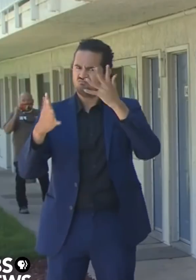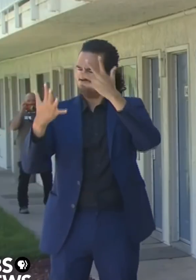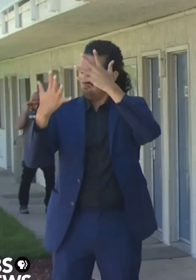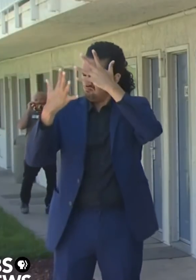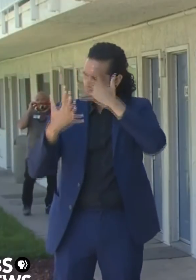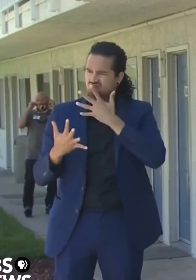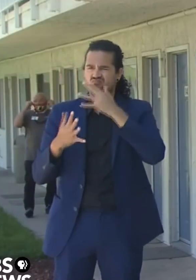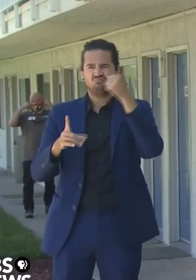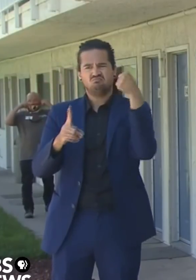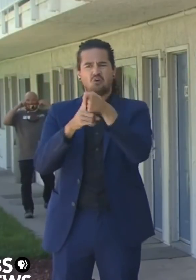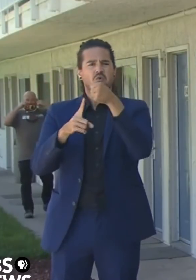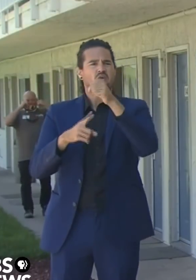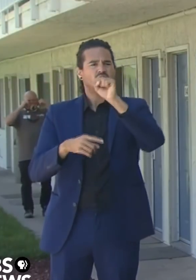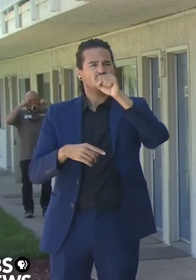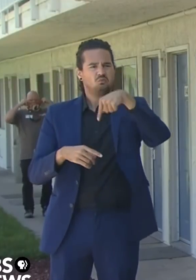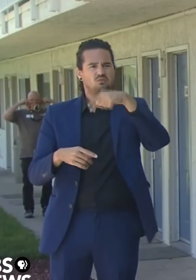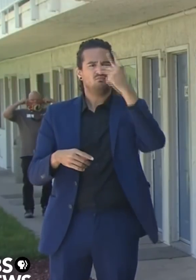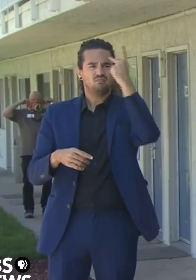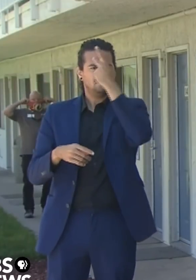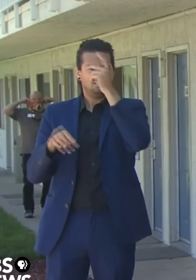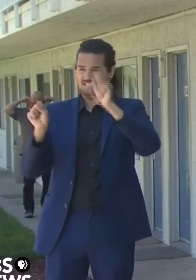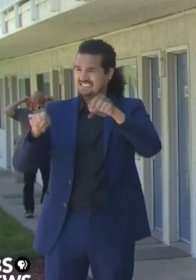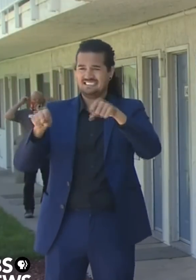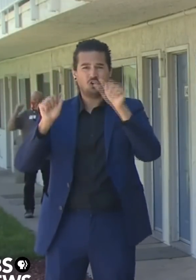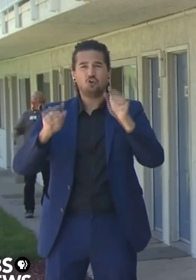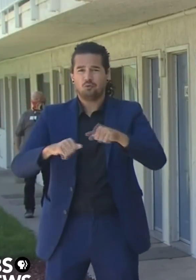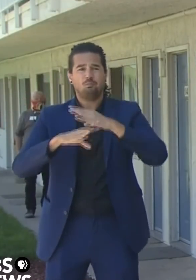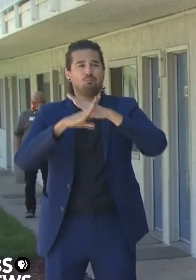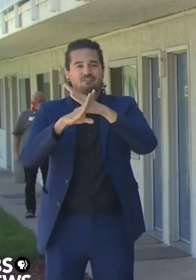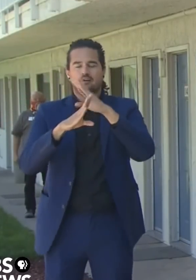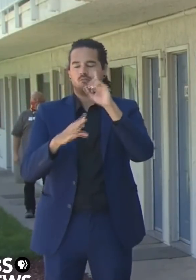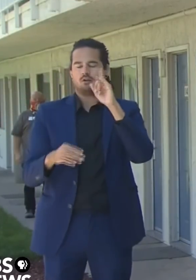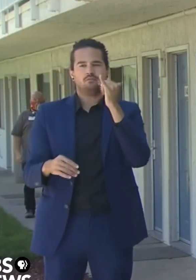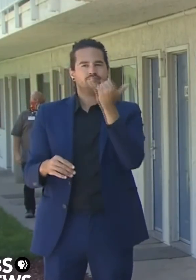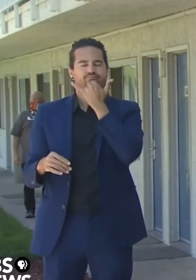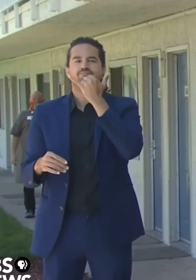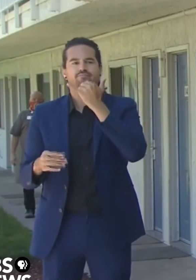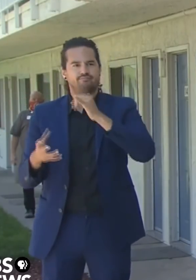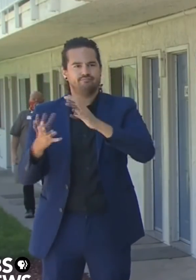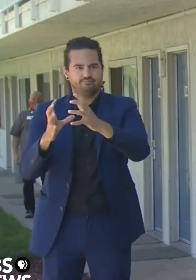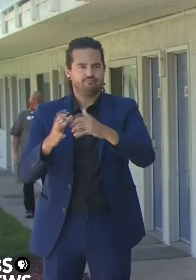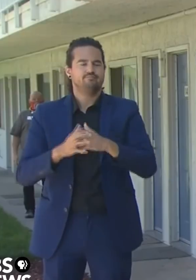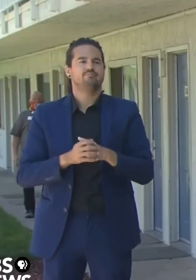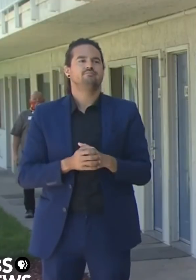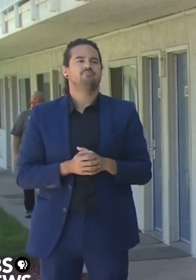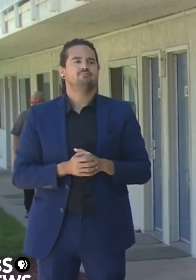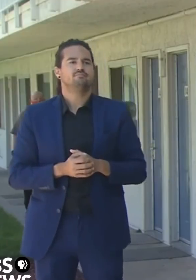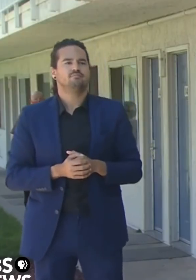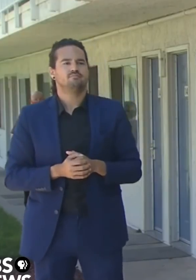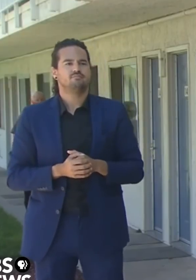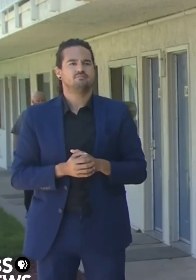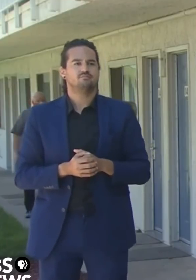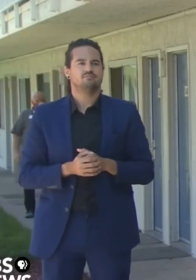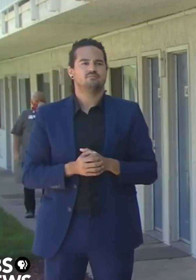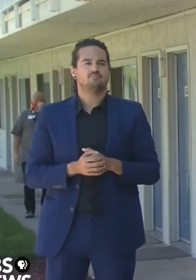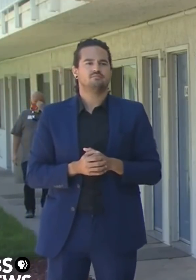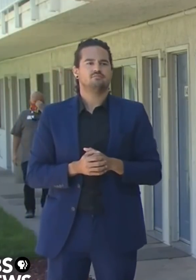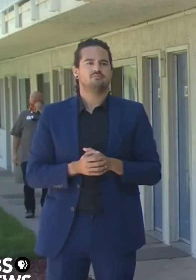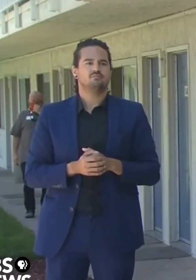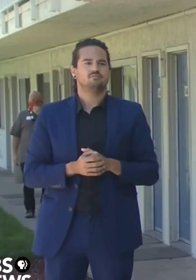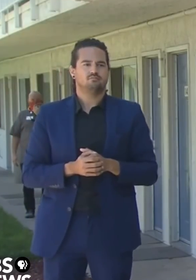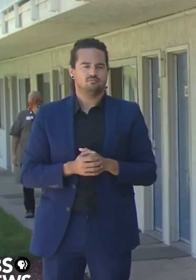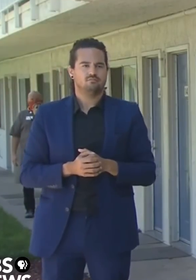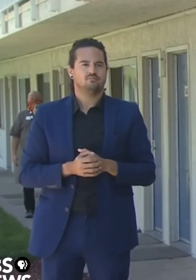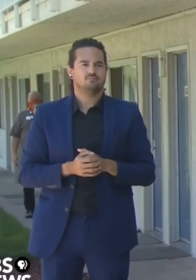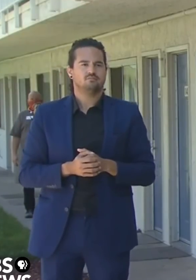characterize the handling of it and who is being held accountable? Well, I spoke to this question in detail yesterday and forgive